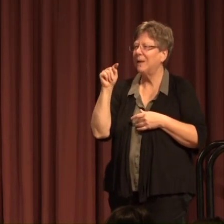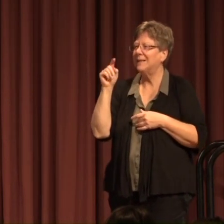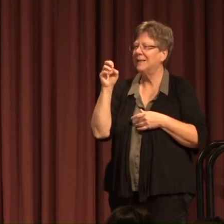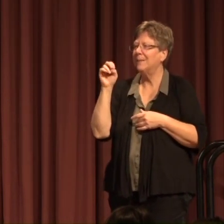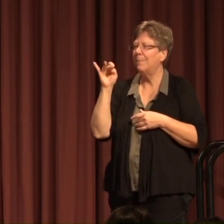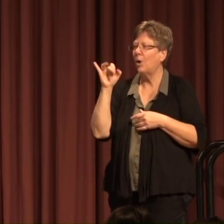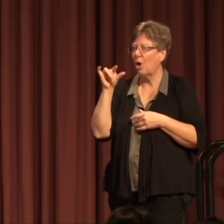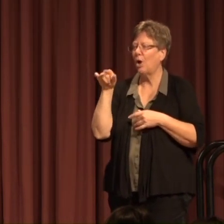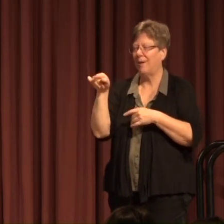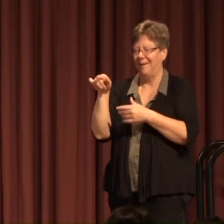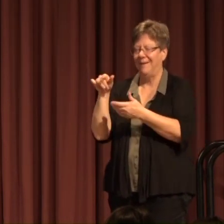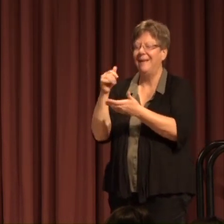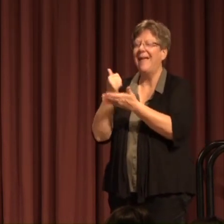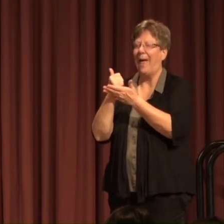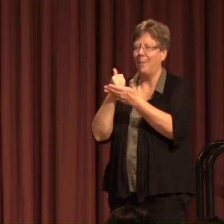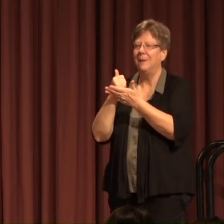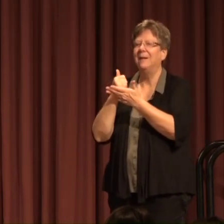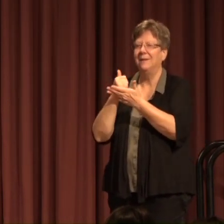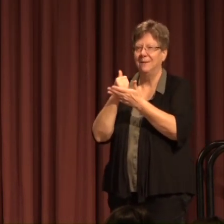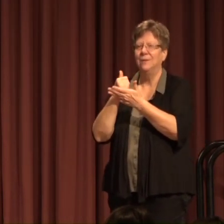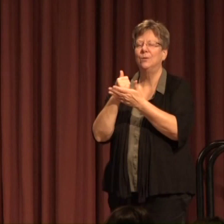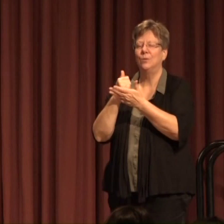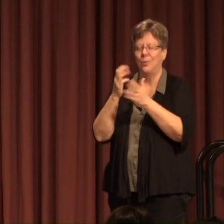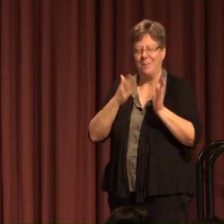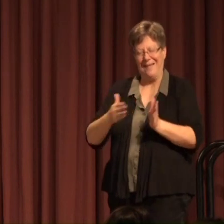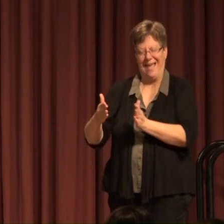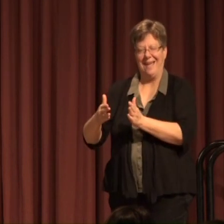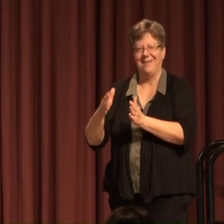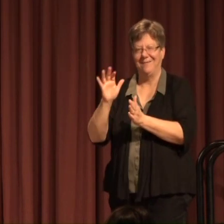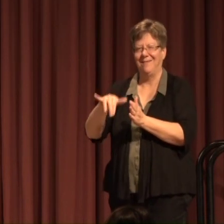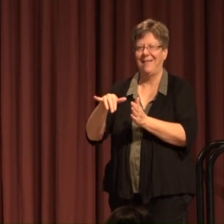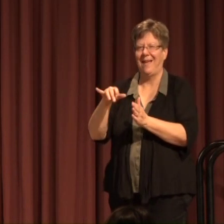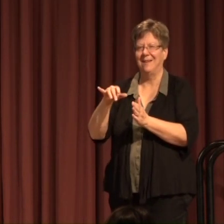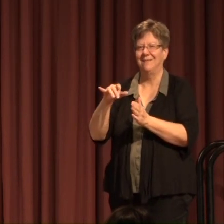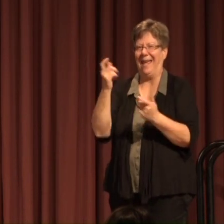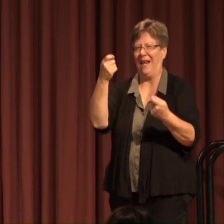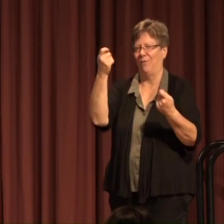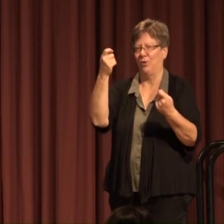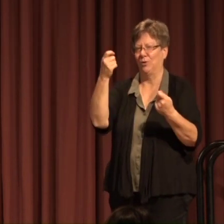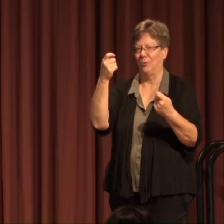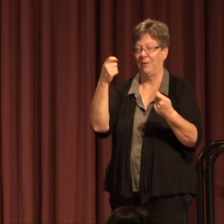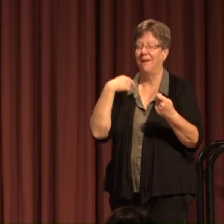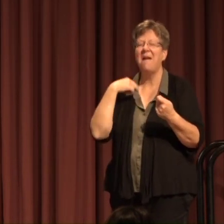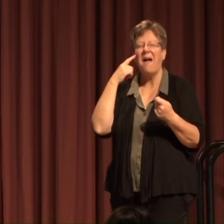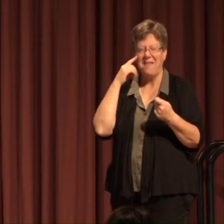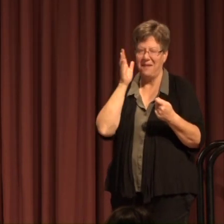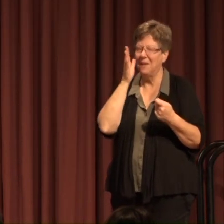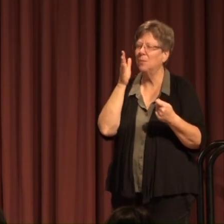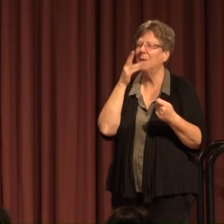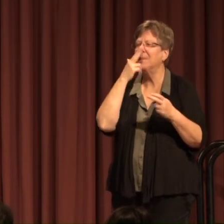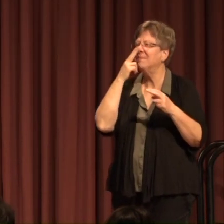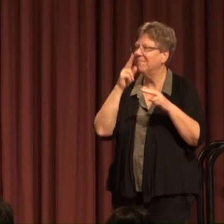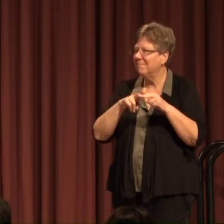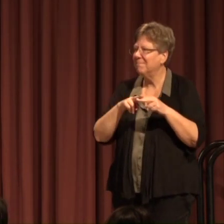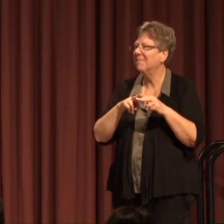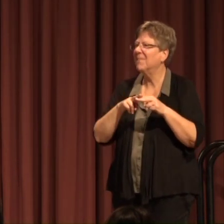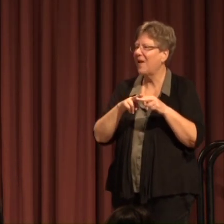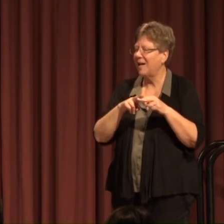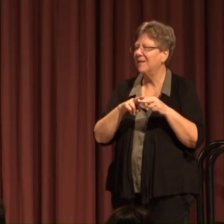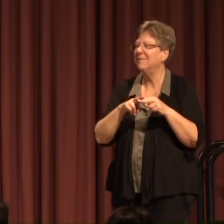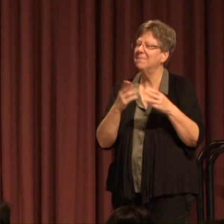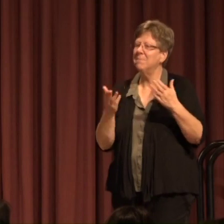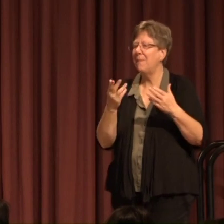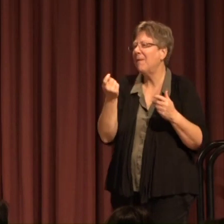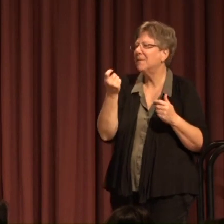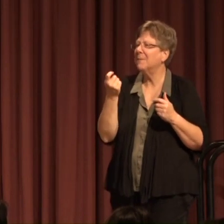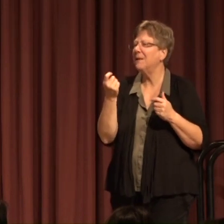Is helping to chair the Forward 125 planning group I think it's going to be quite fun Might have